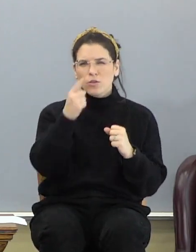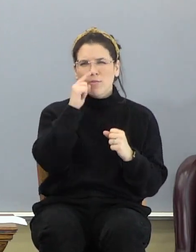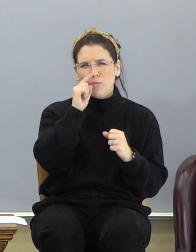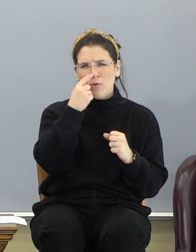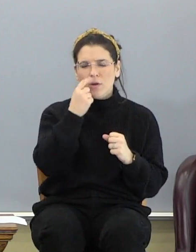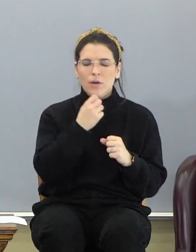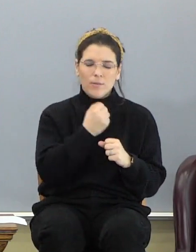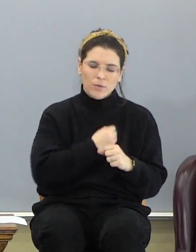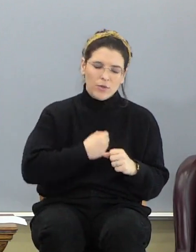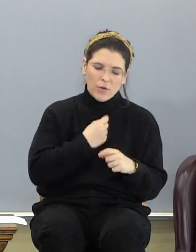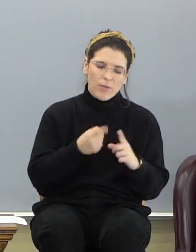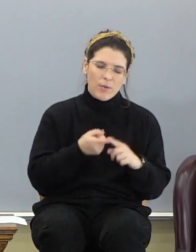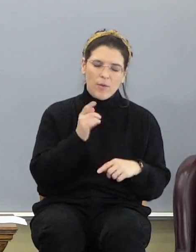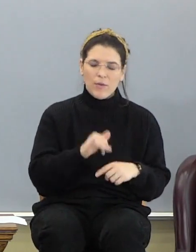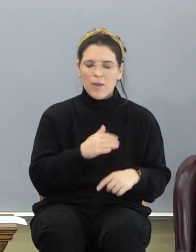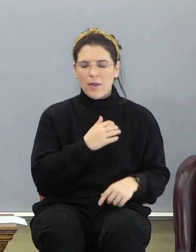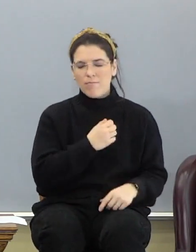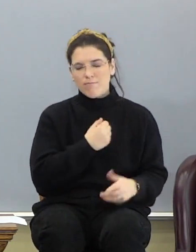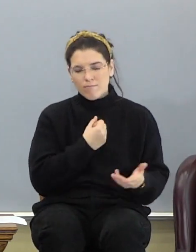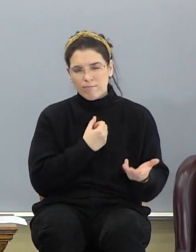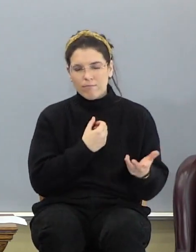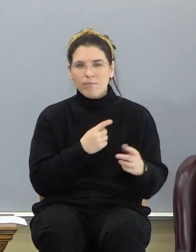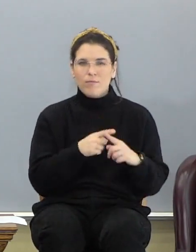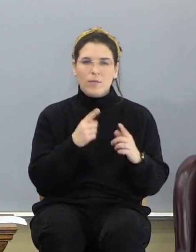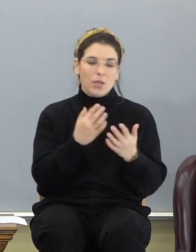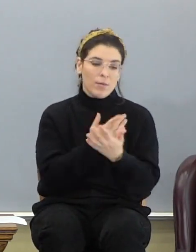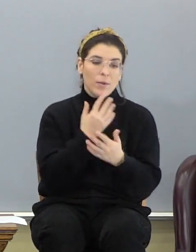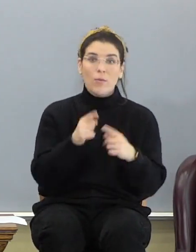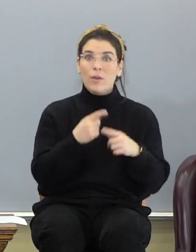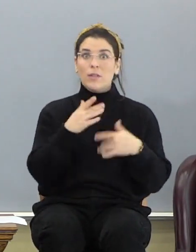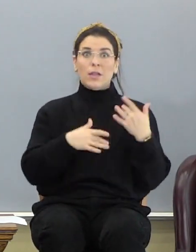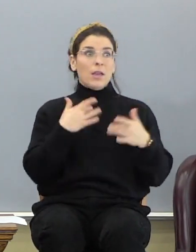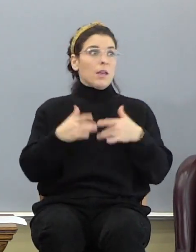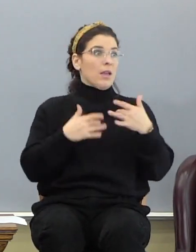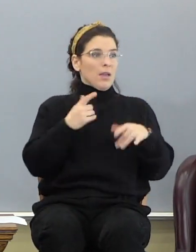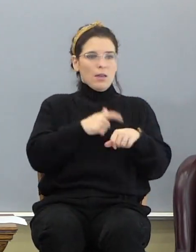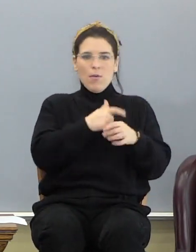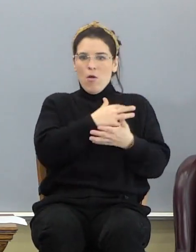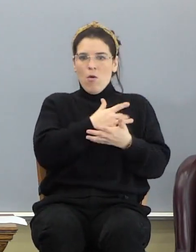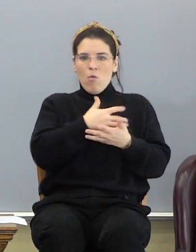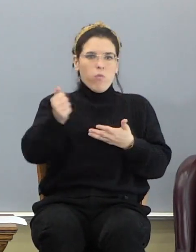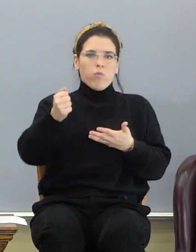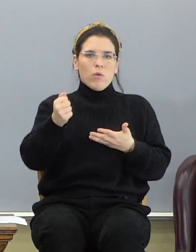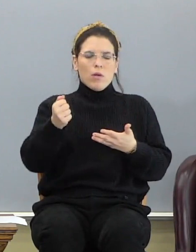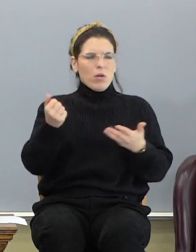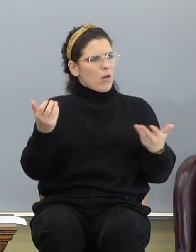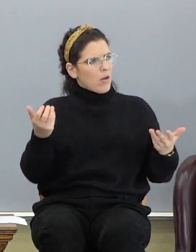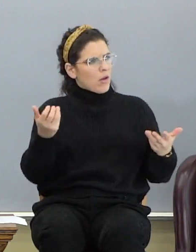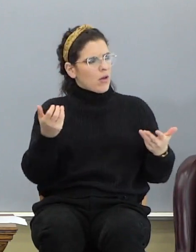I'm sorry about that. I apologize. But sometimes when you're excited about what's going on, you say, man, it's over already?